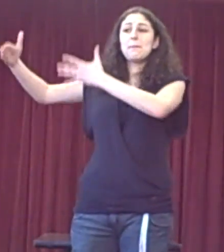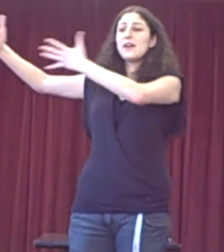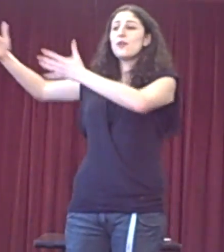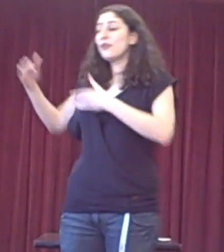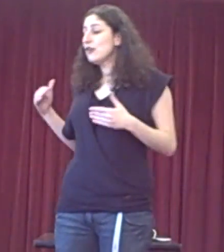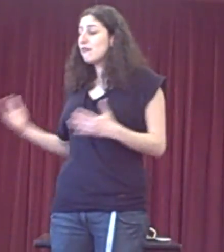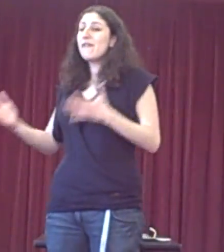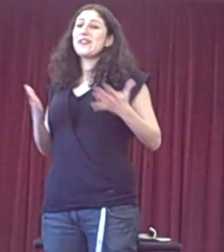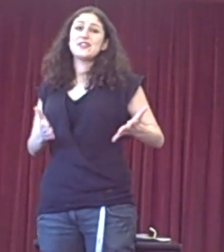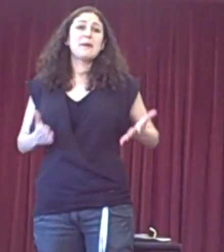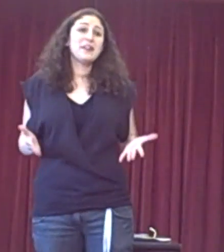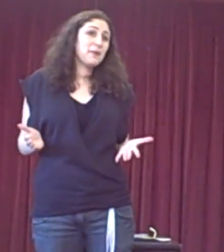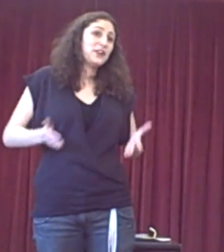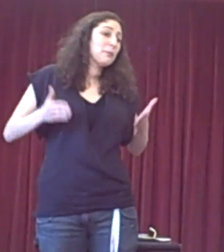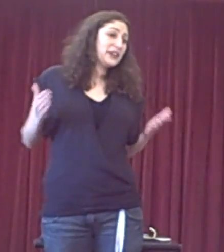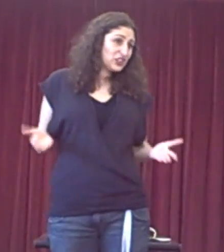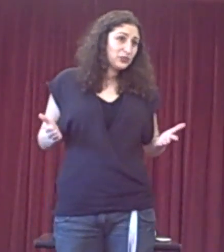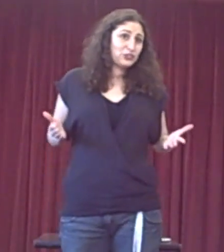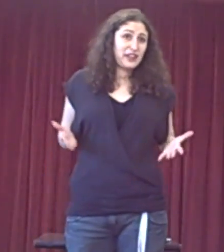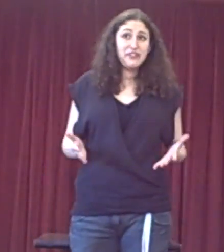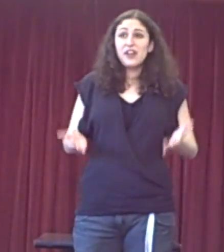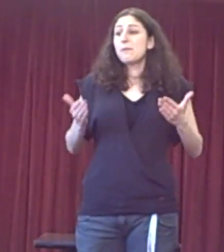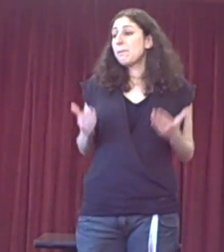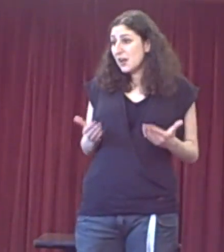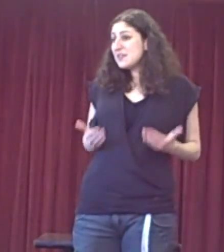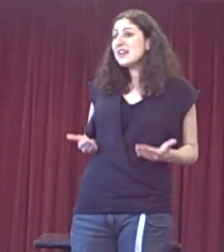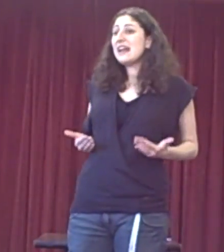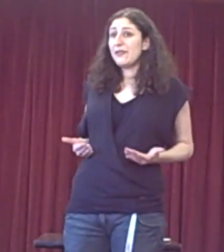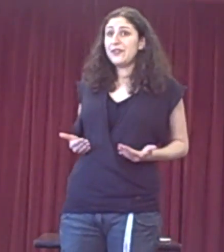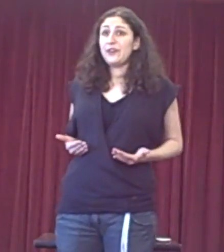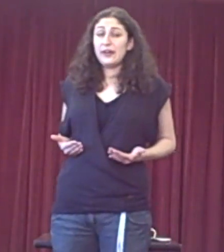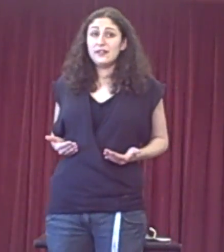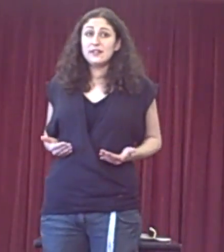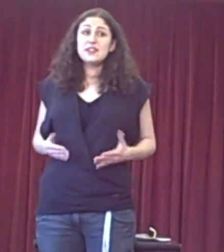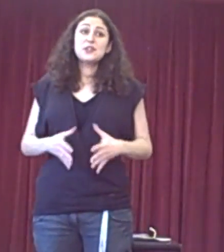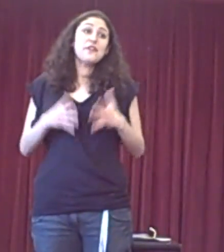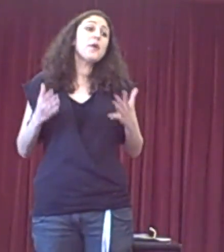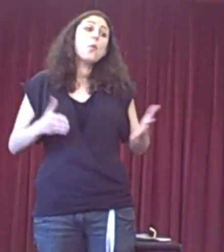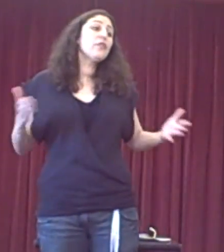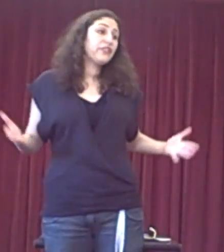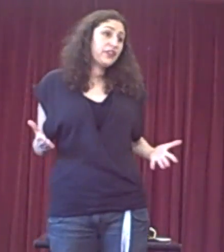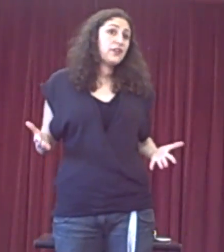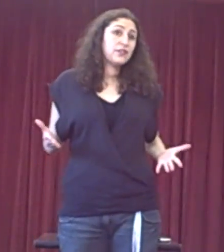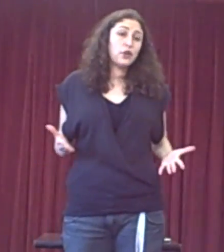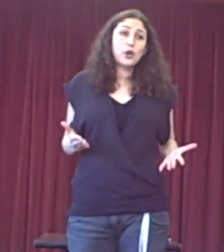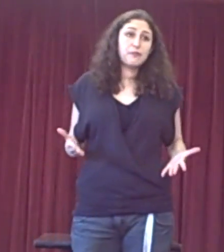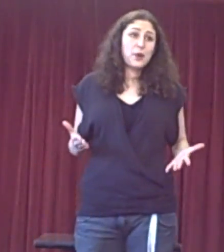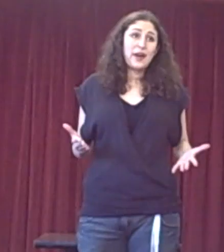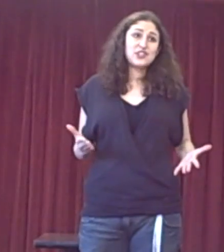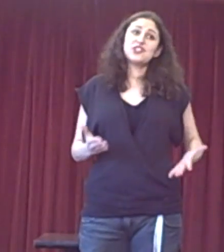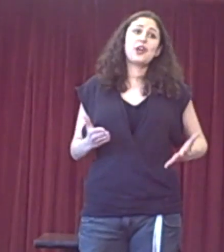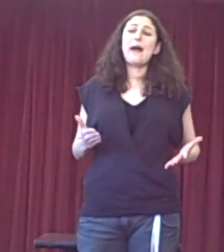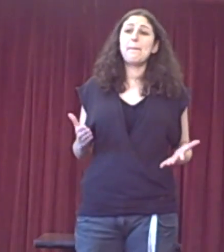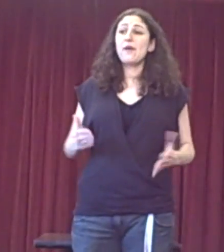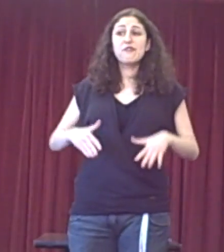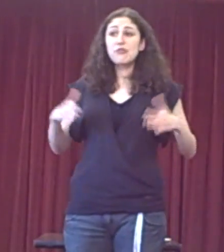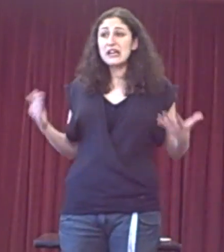money on rather than spending money on my children, but I'm still allowed to do it. So, if I want to use a lot of my wages to go out and buy really